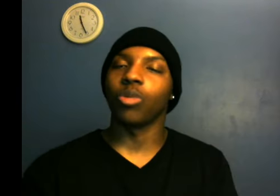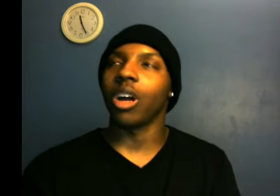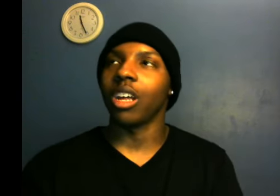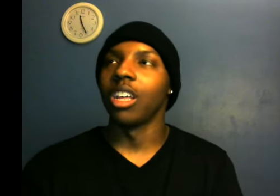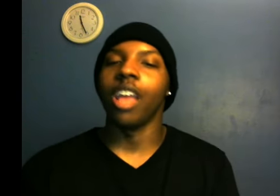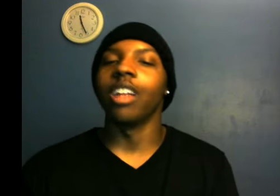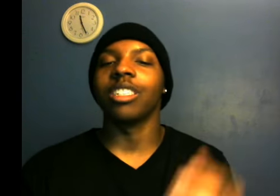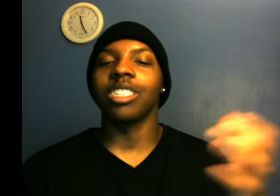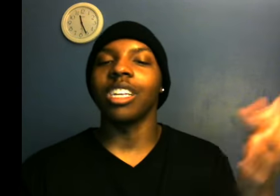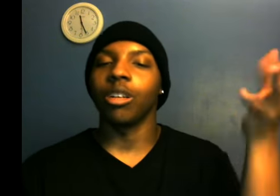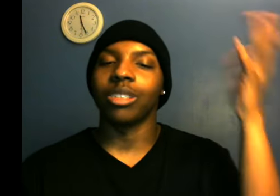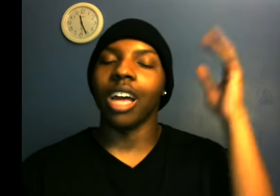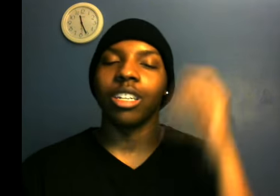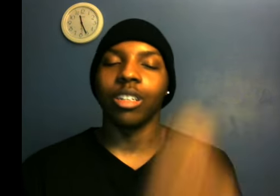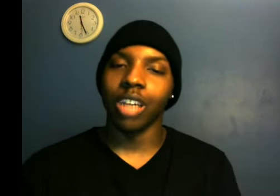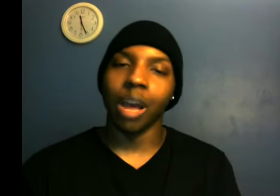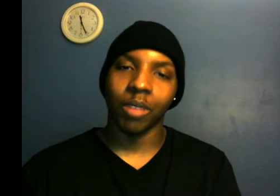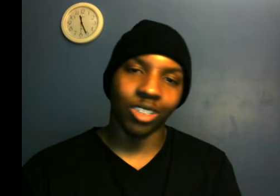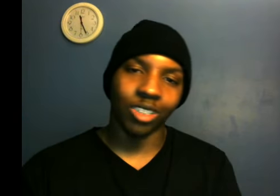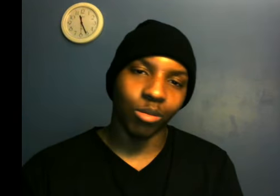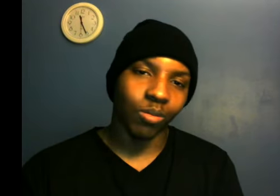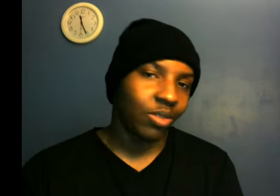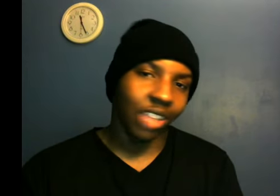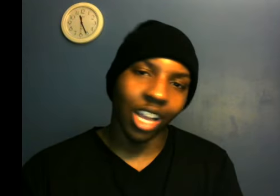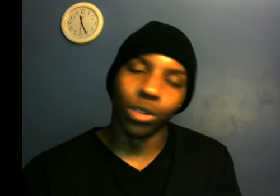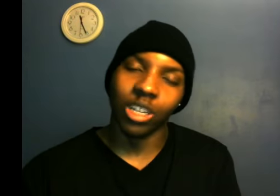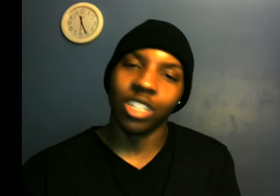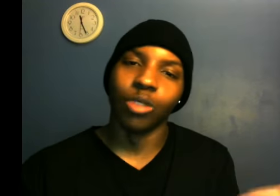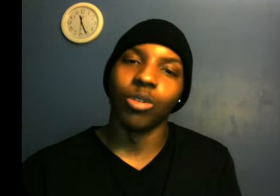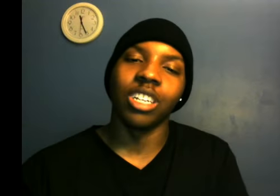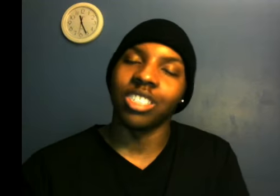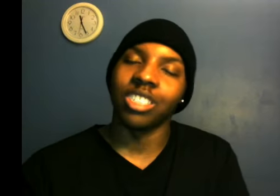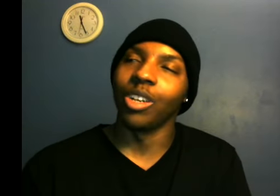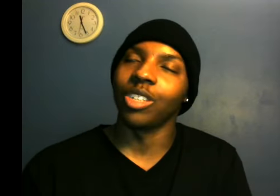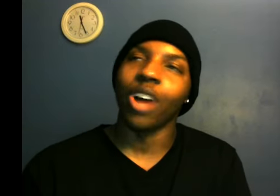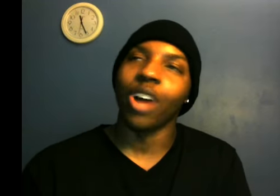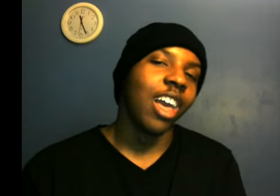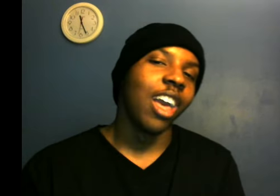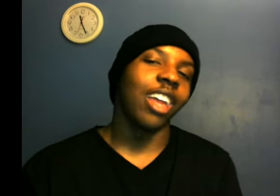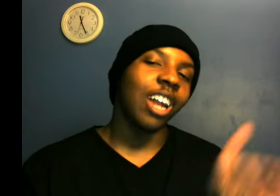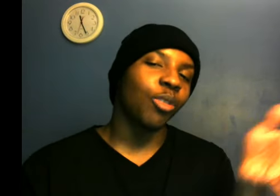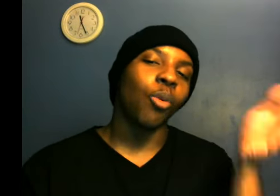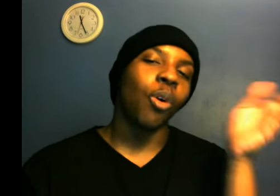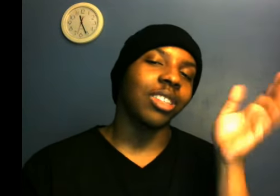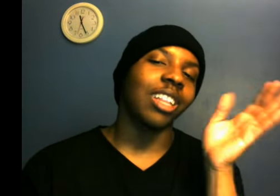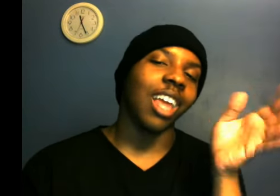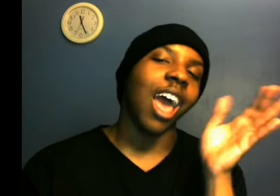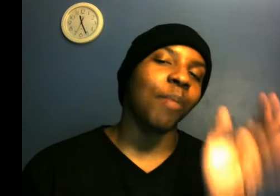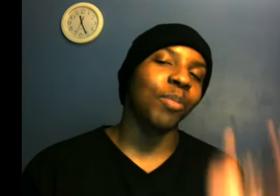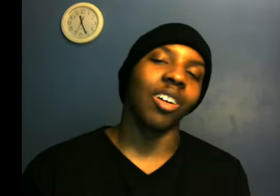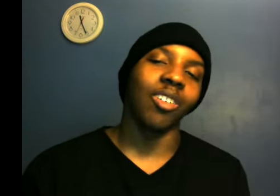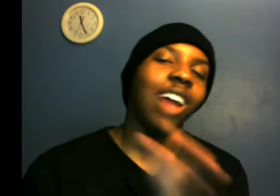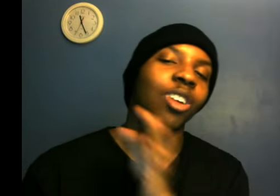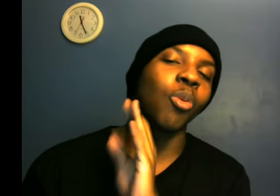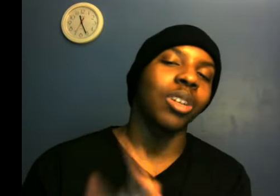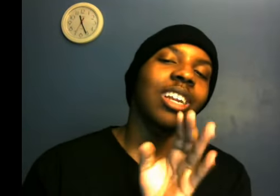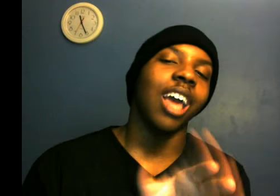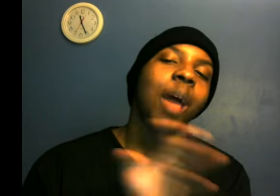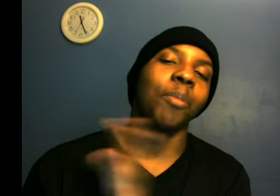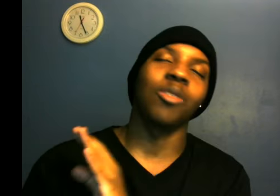why. In the state of signing in Dominick and Sue. That's really the realistic reason why. And I don't want that to happen, though. I don't want that to happen. You